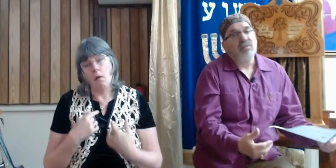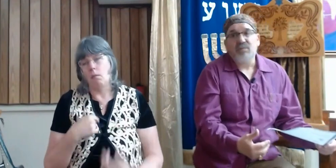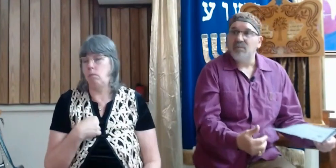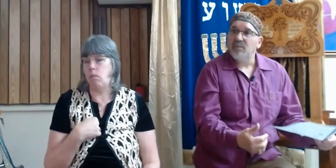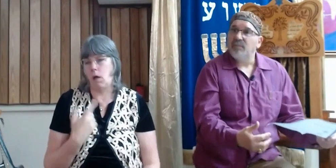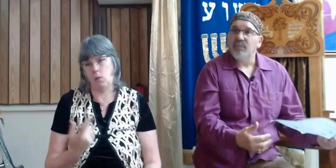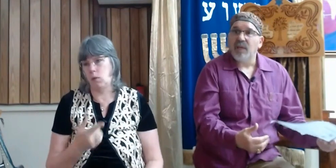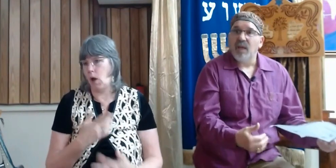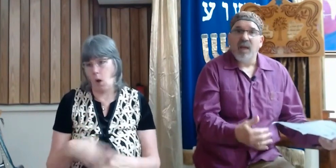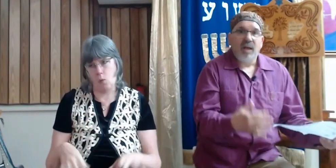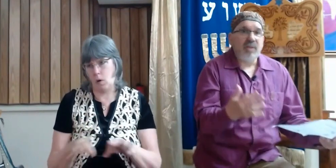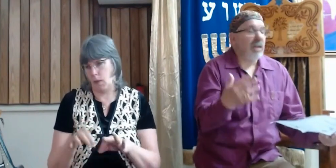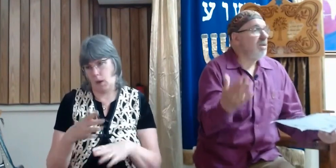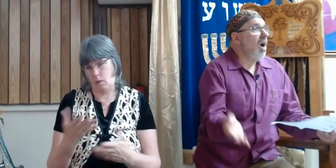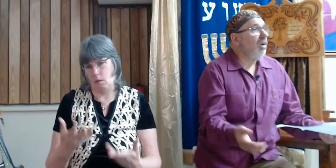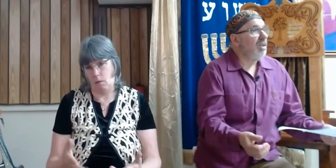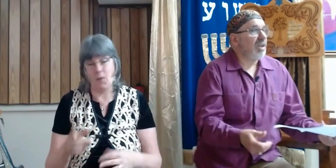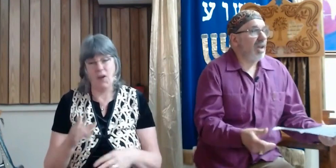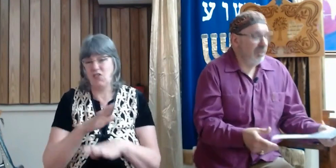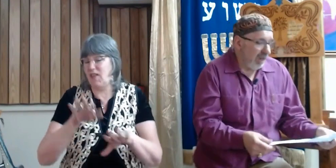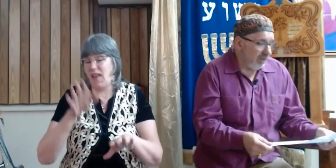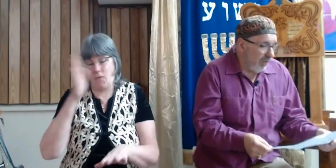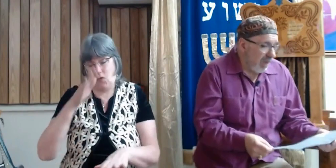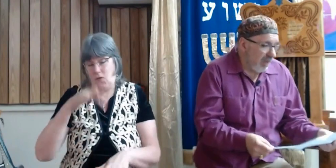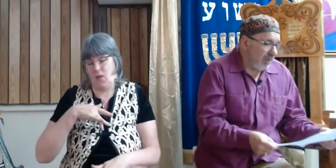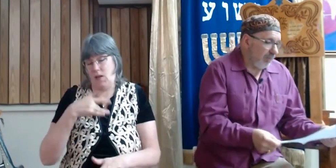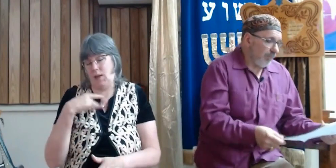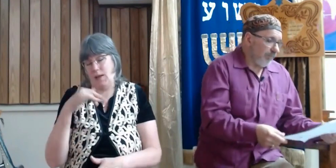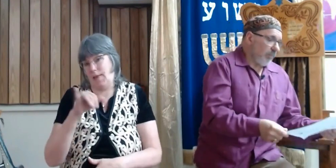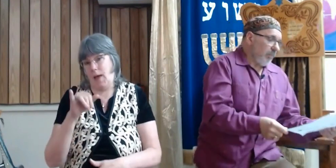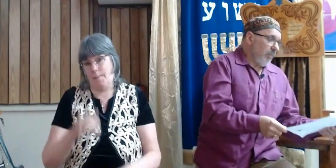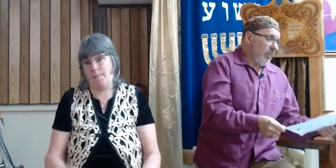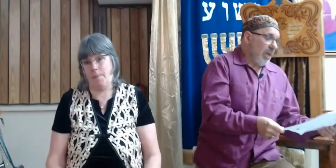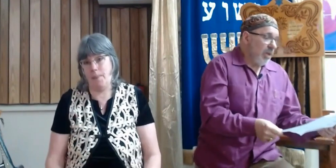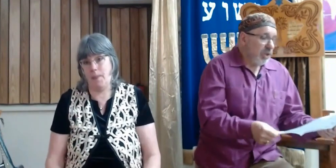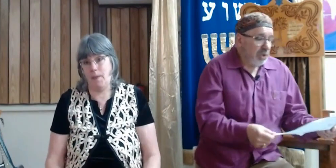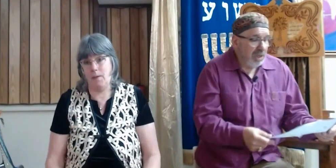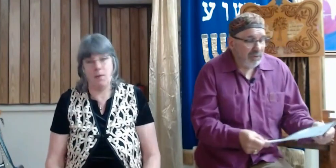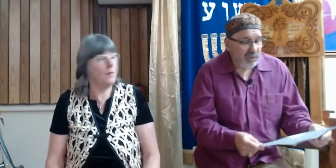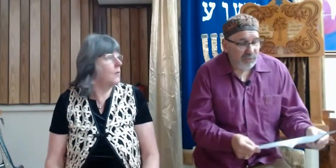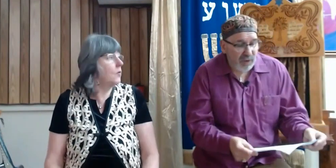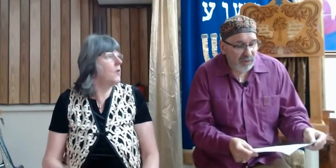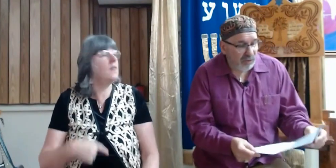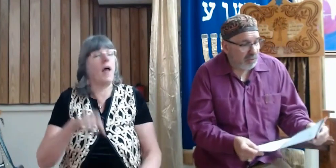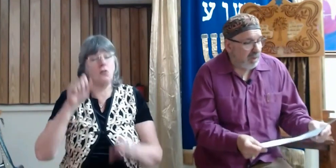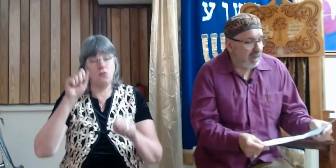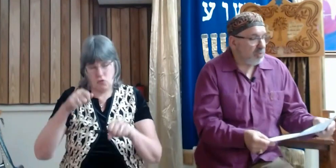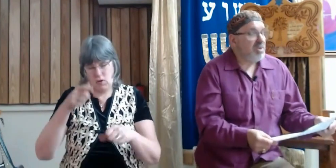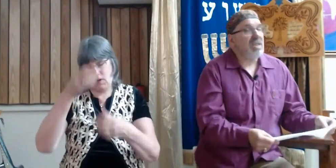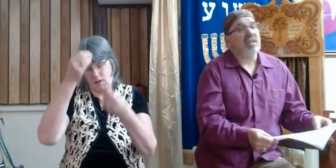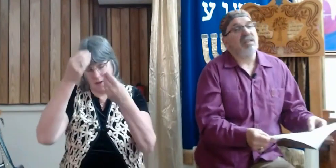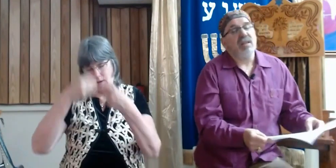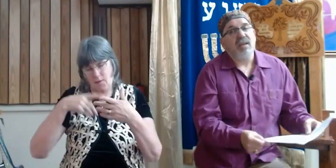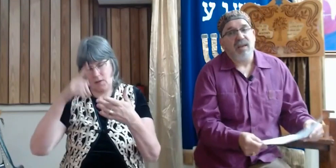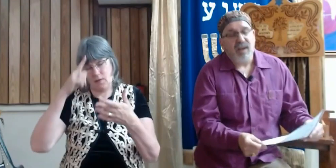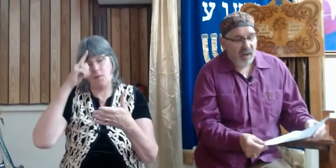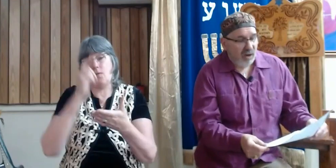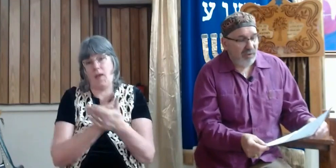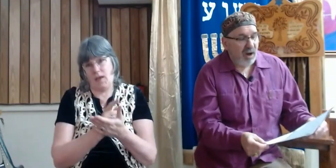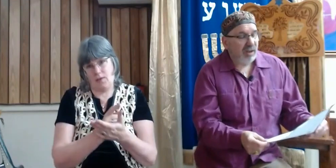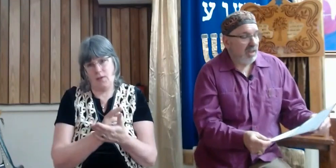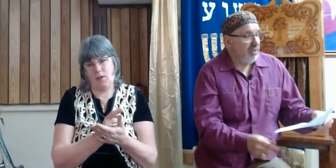no. That knowledge and that faith should give us the faith to do as written